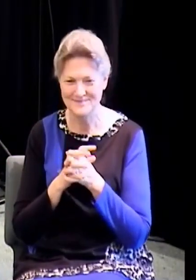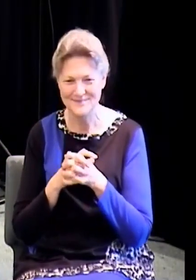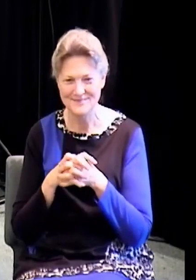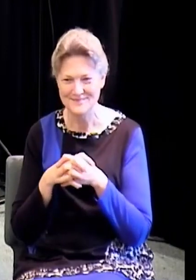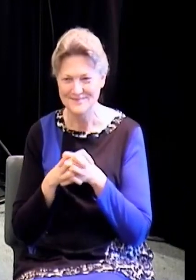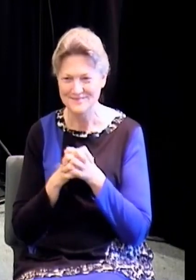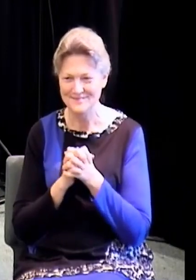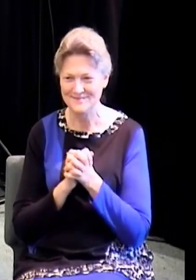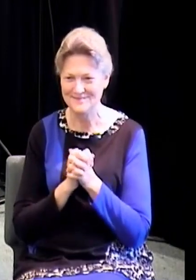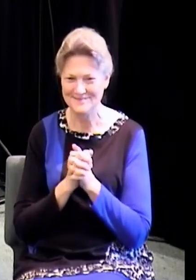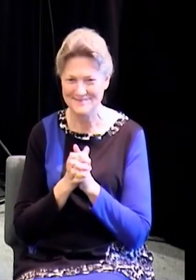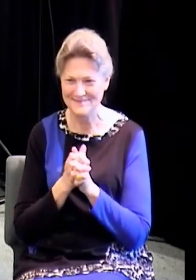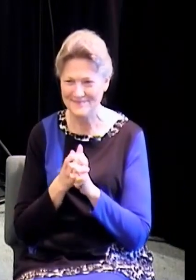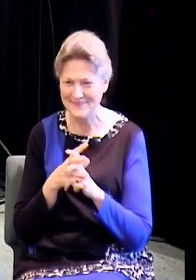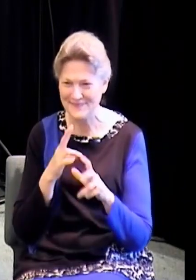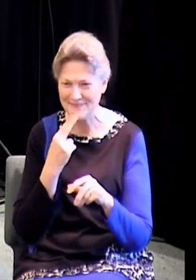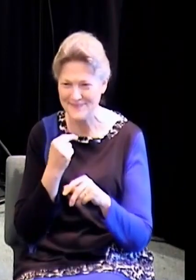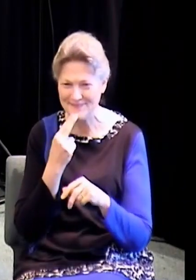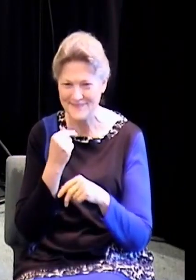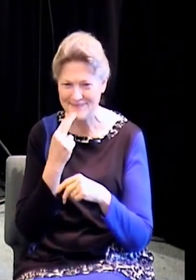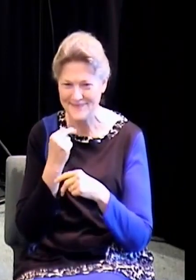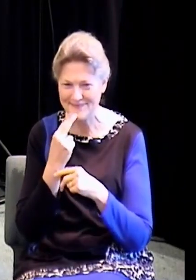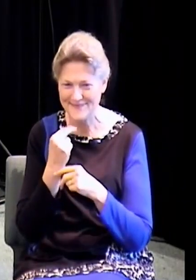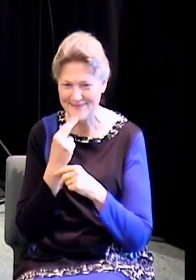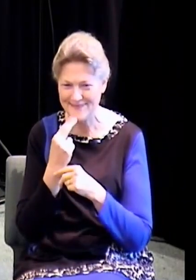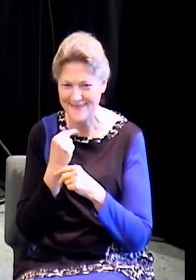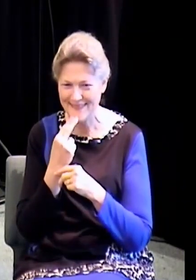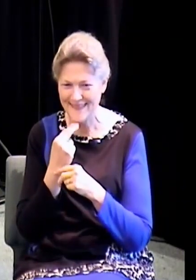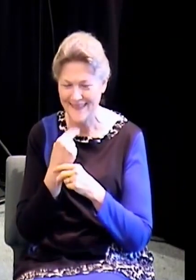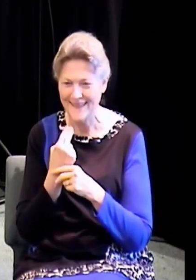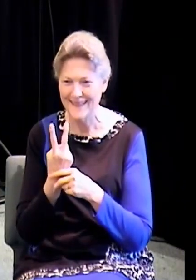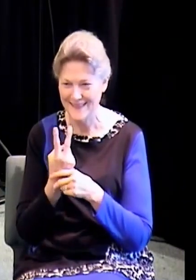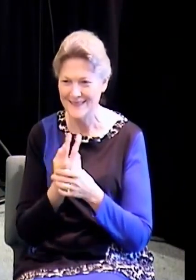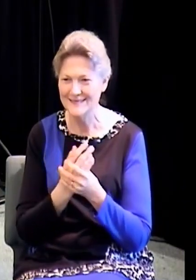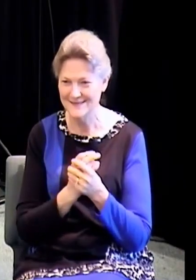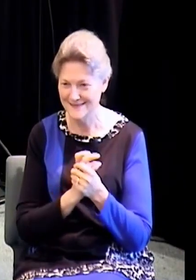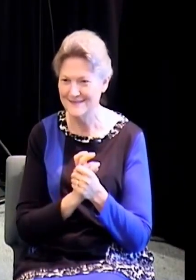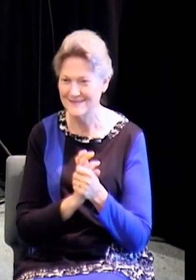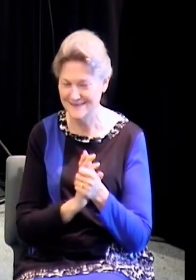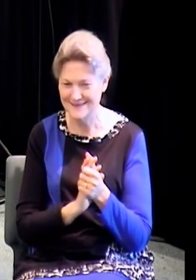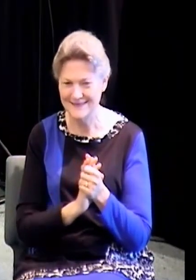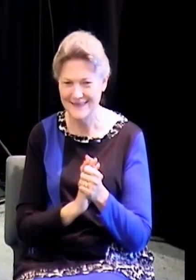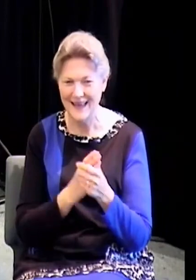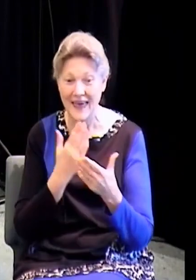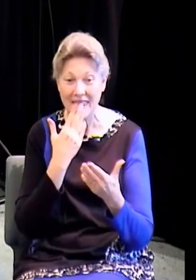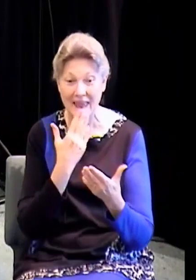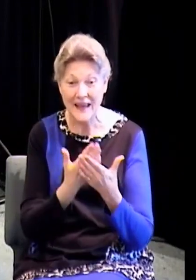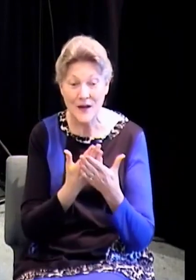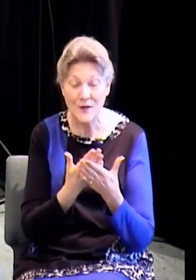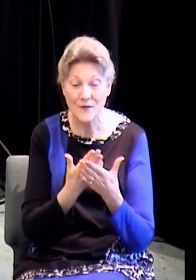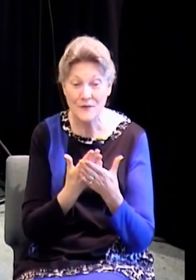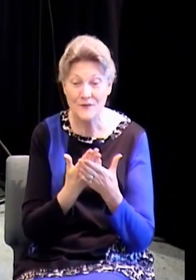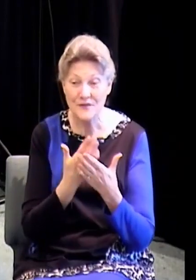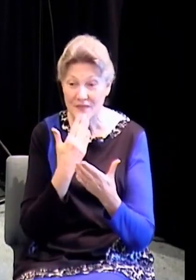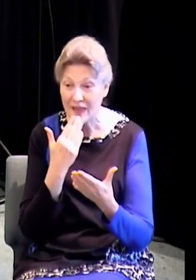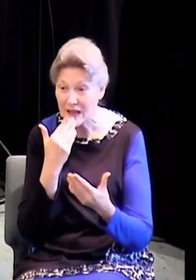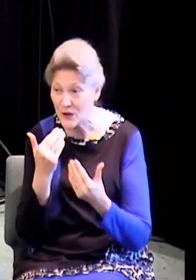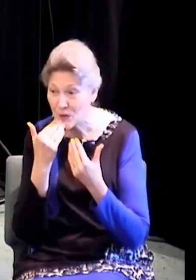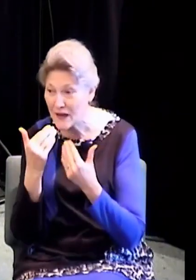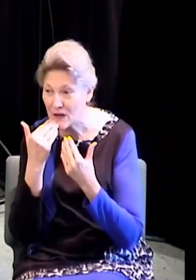What a little doll. Thank you again for your comments, et cetera, on Wednesday night. I just...